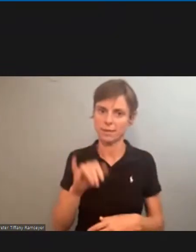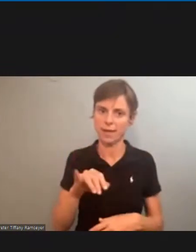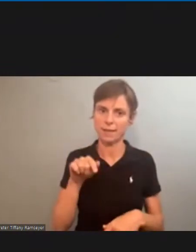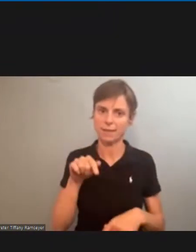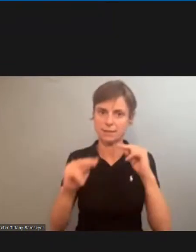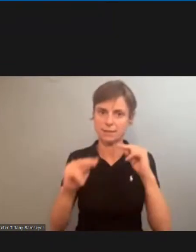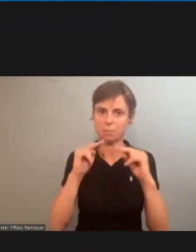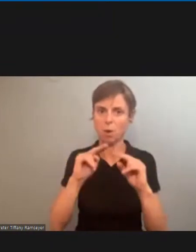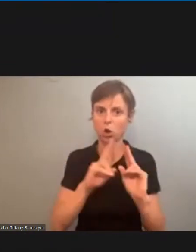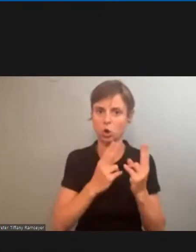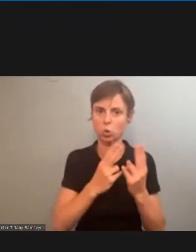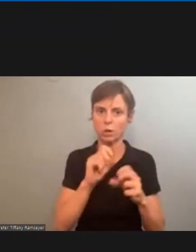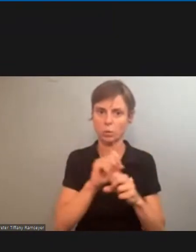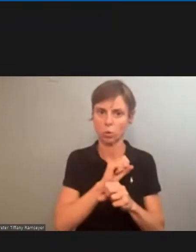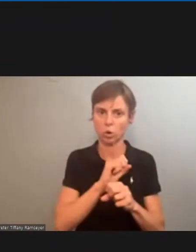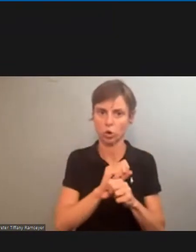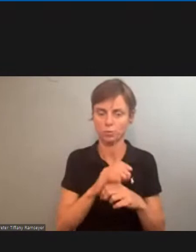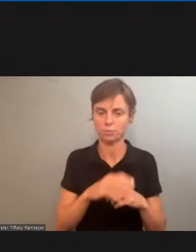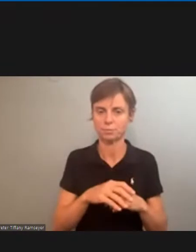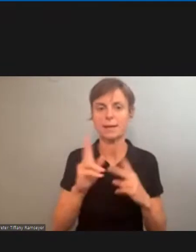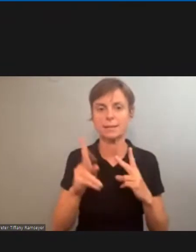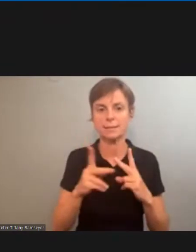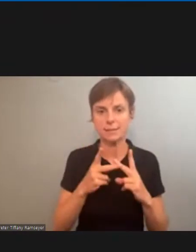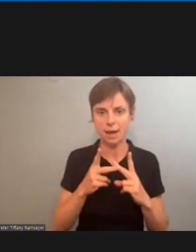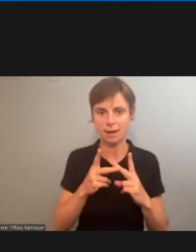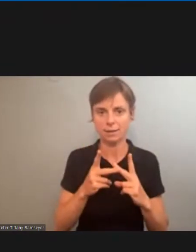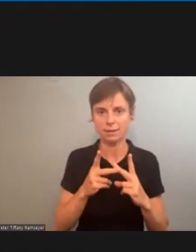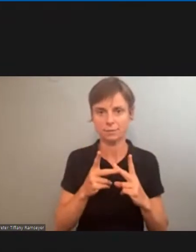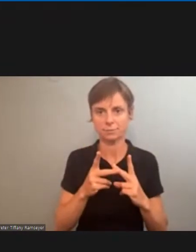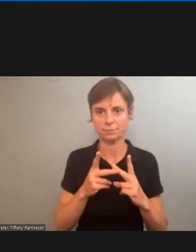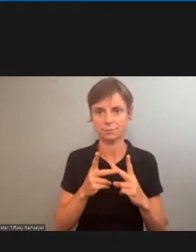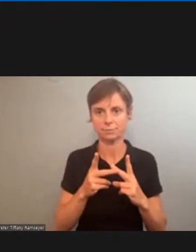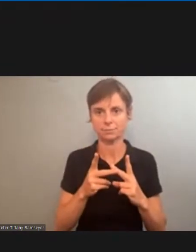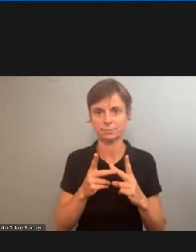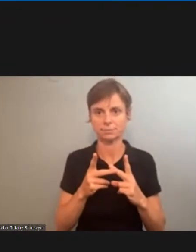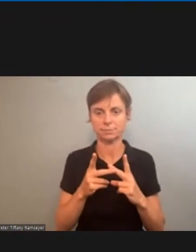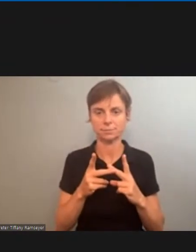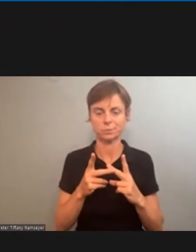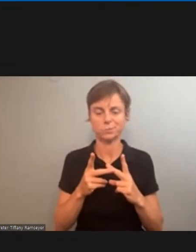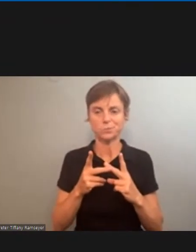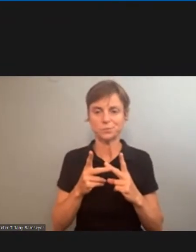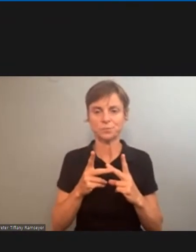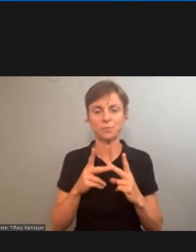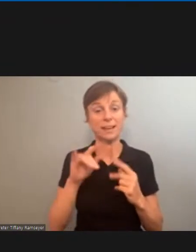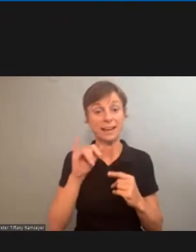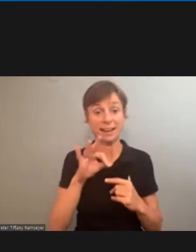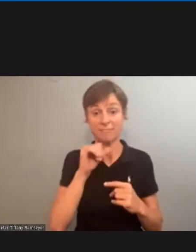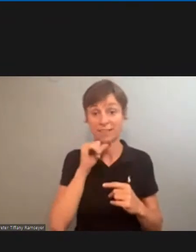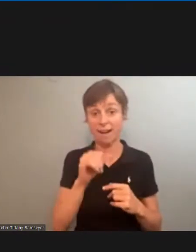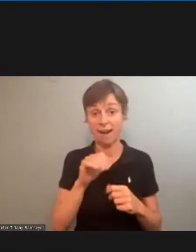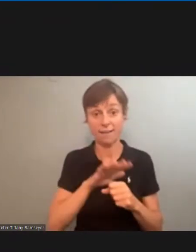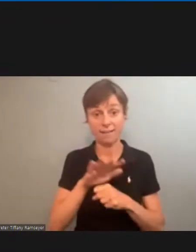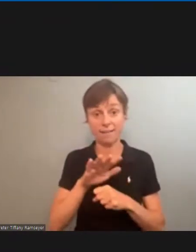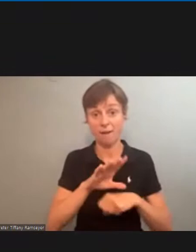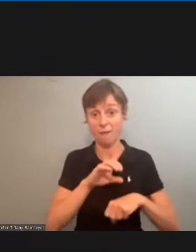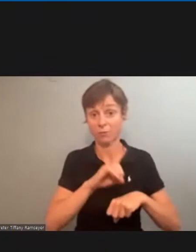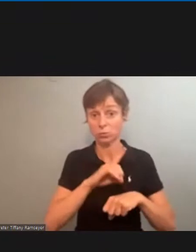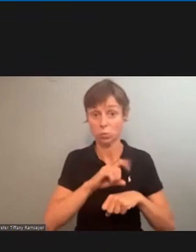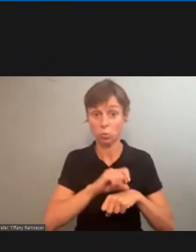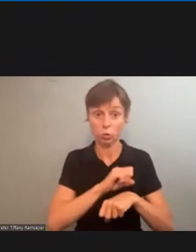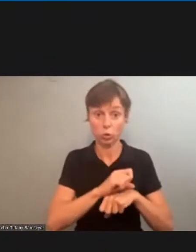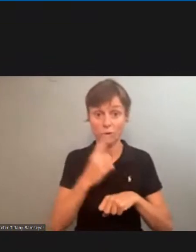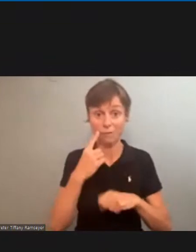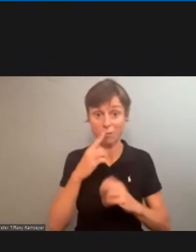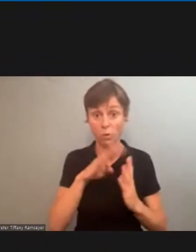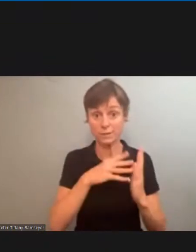unit work. And the second thing is, is that if there's not enough duty for a scheduled